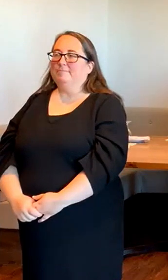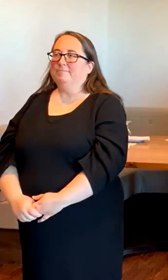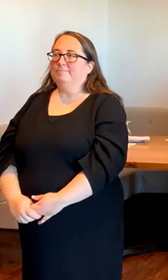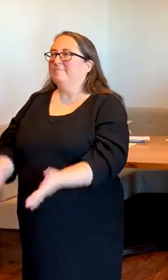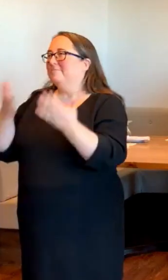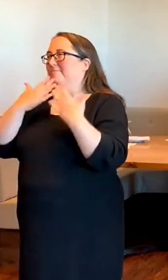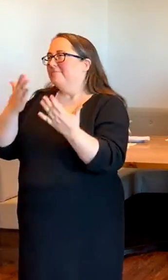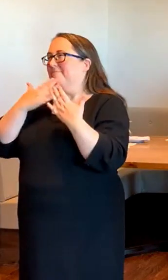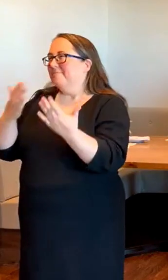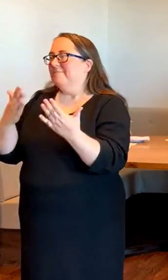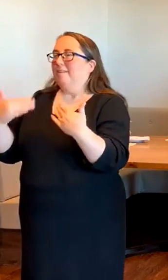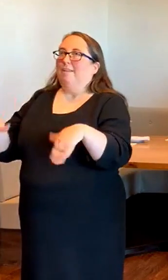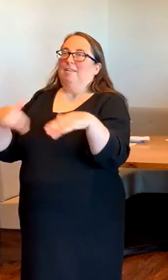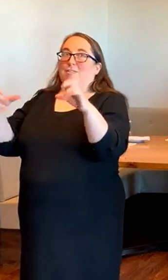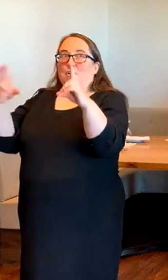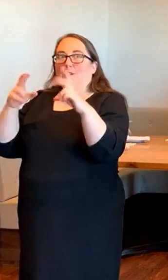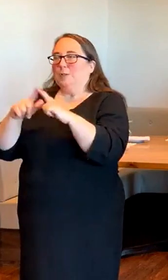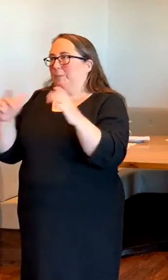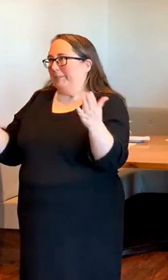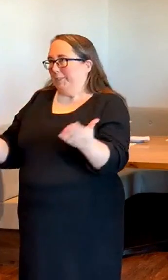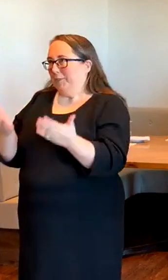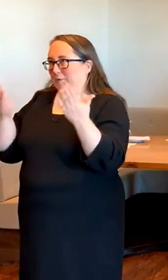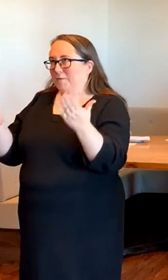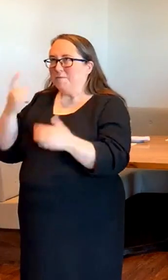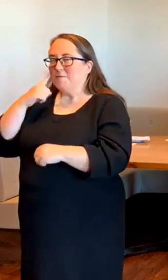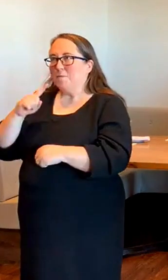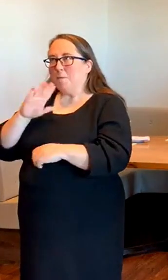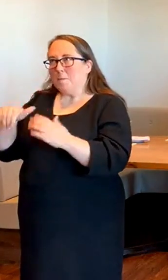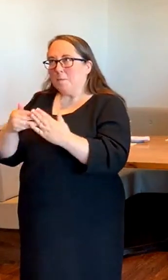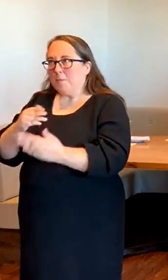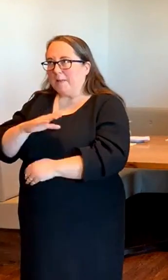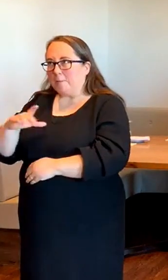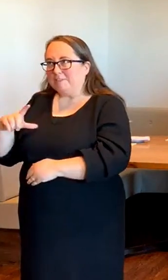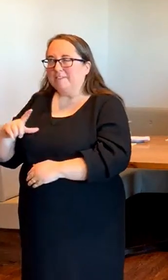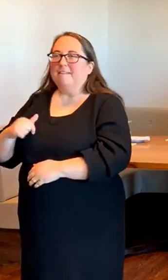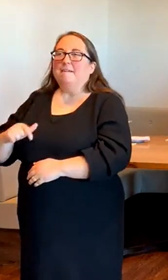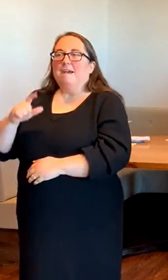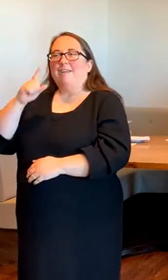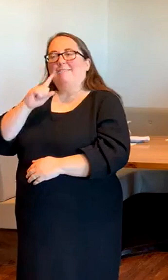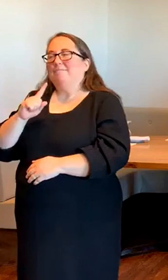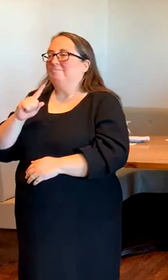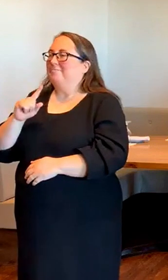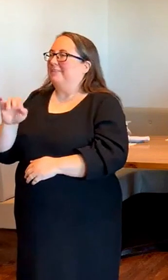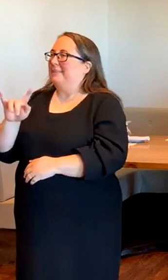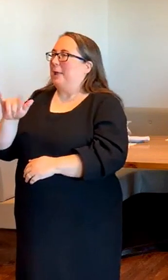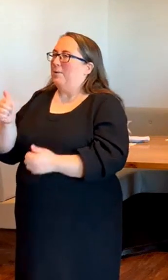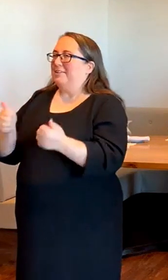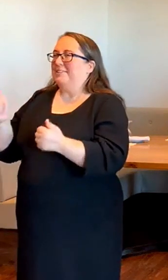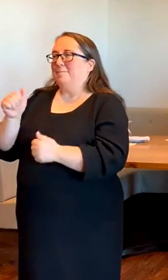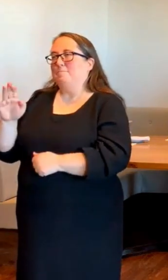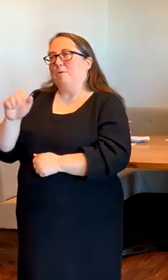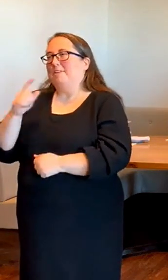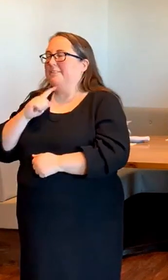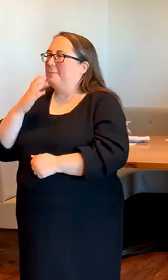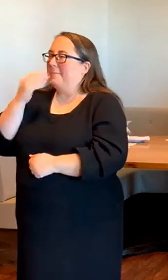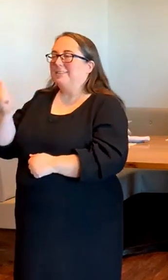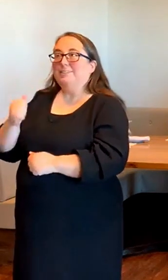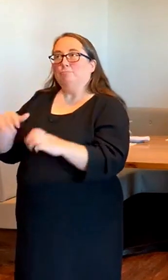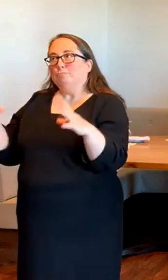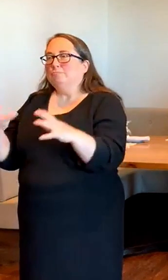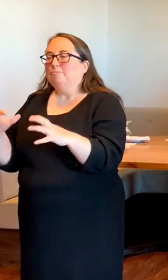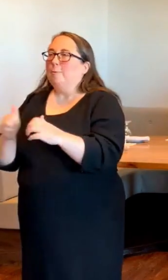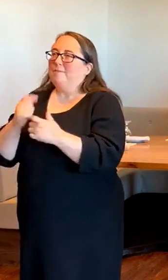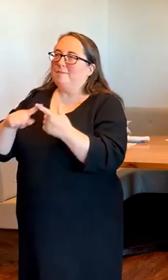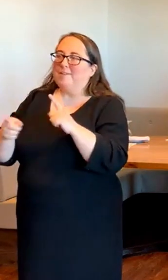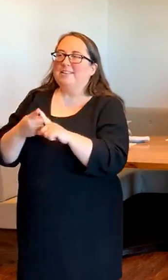Thank you. It's an honor to be here on behalf of the Council, and I think County Executive Ball really did say it best. Be sure to gather with